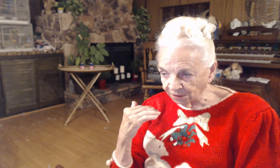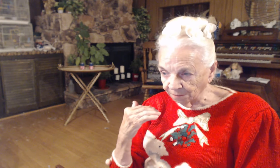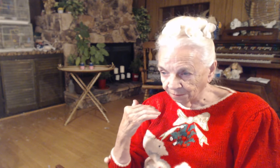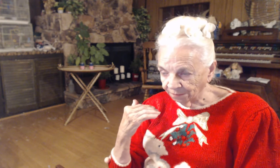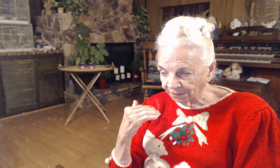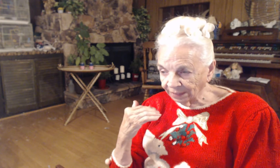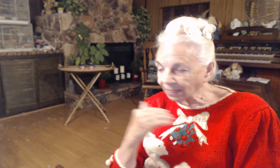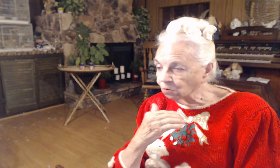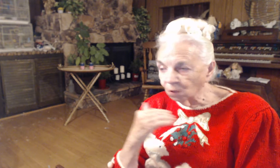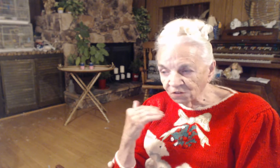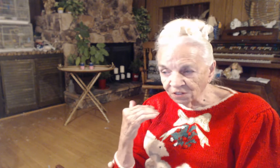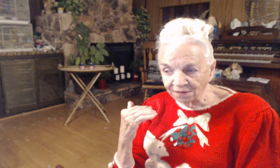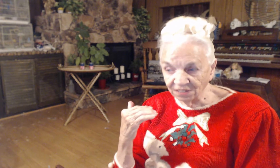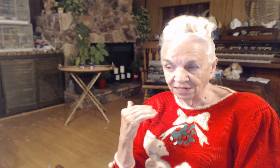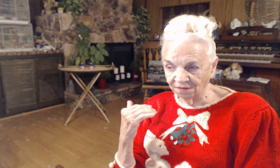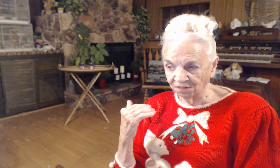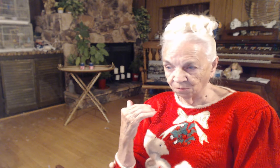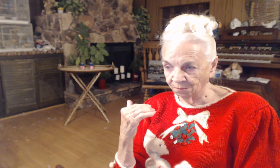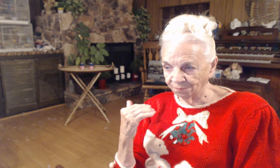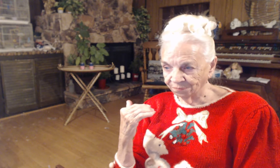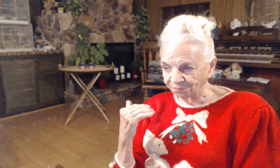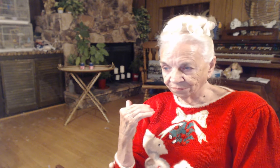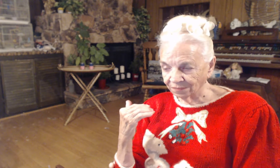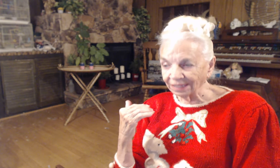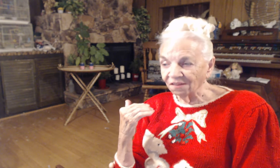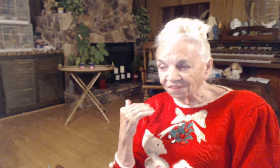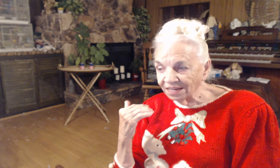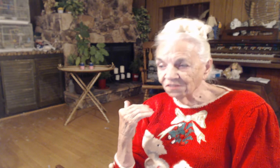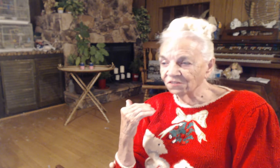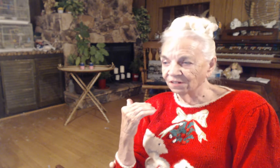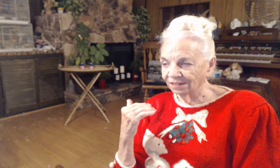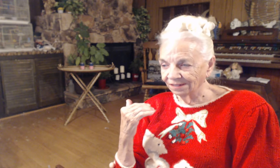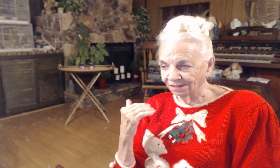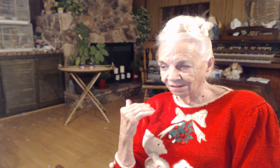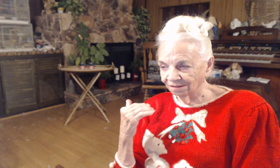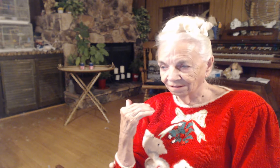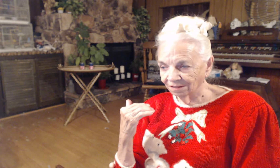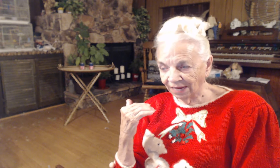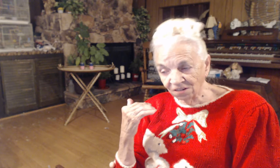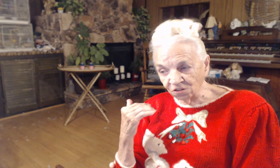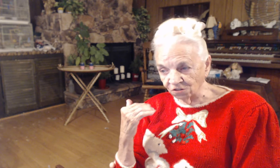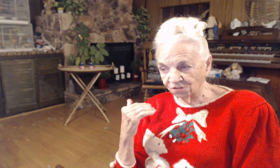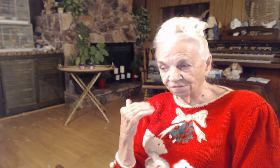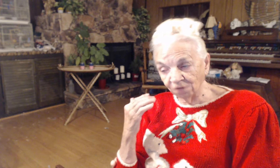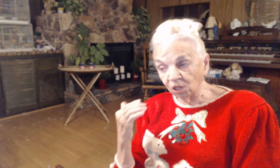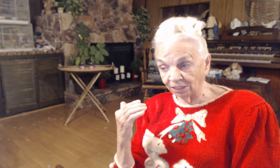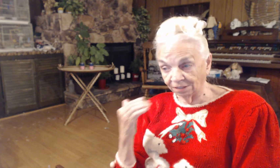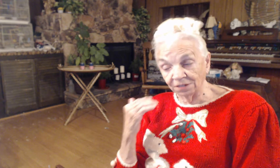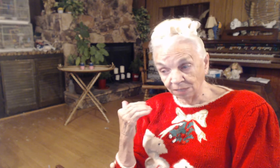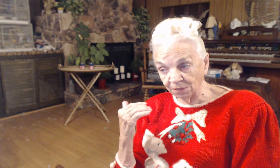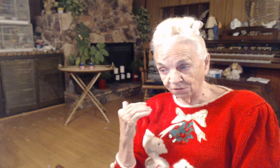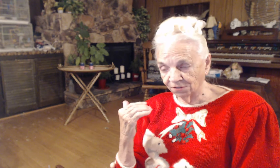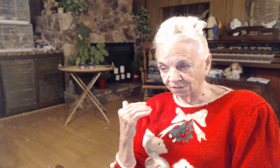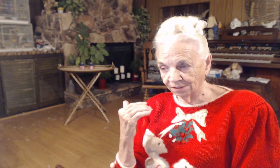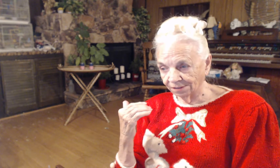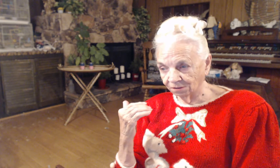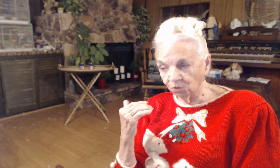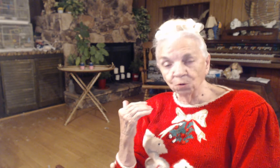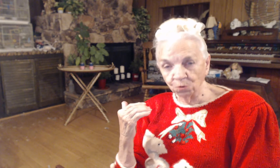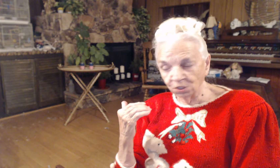They had once lived in heaven. These angels, fallen demons, knew who Jesus